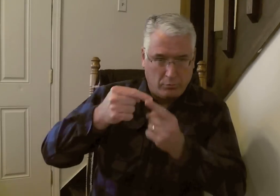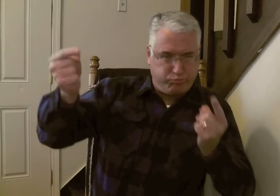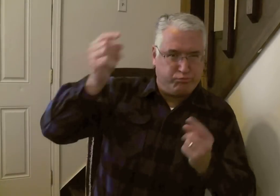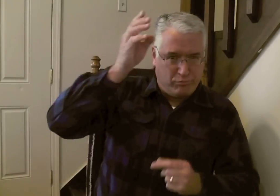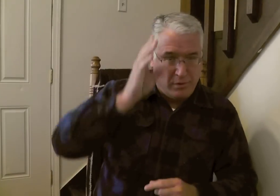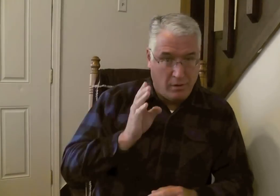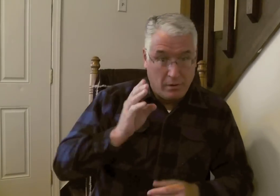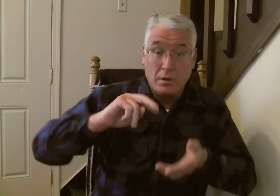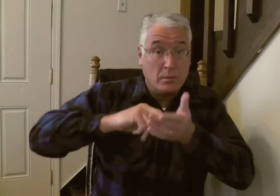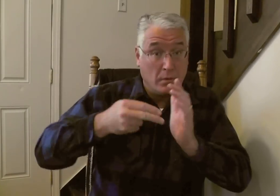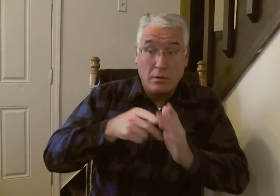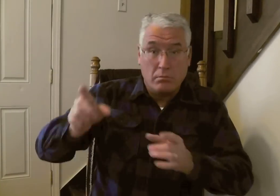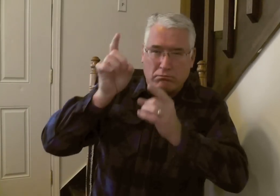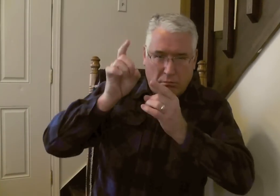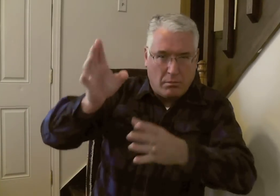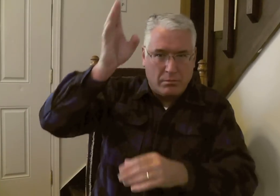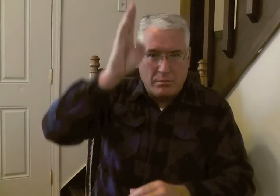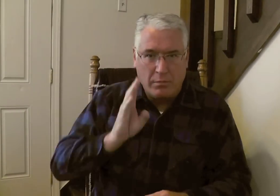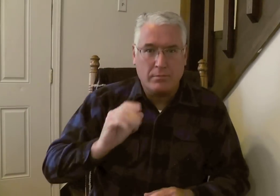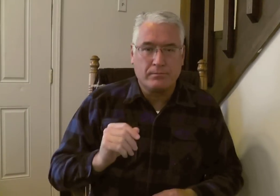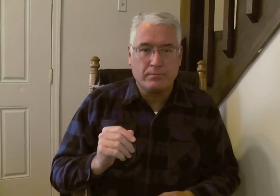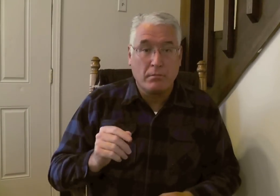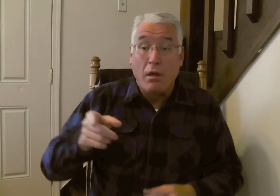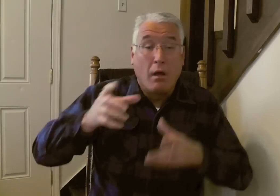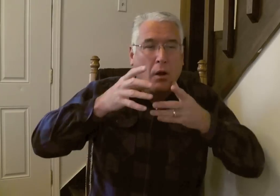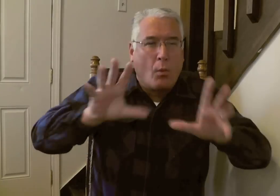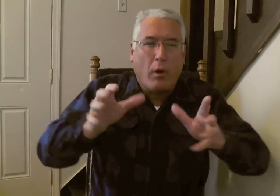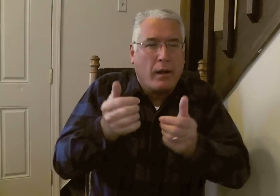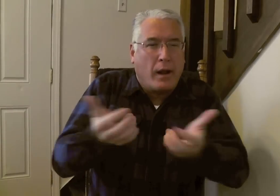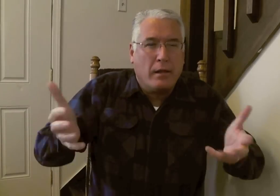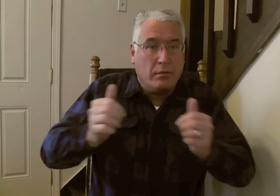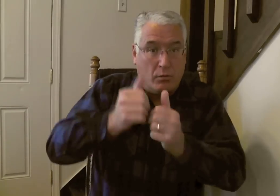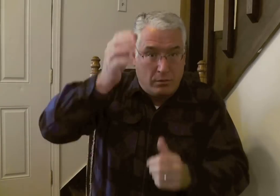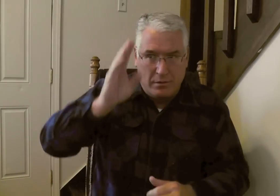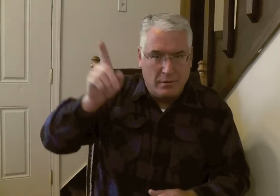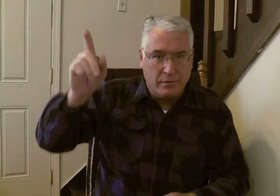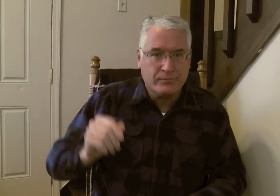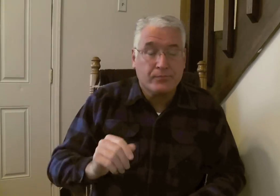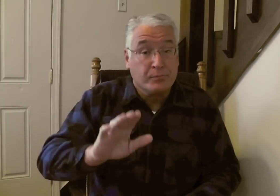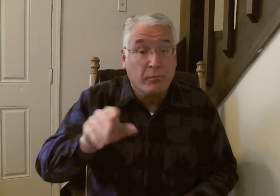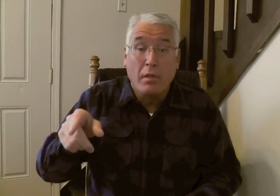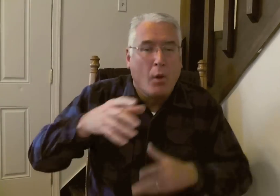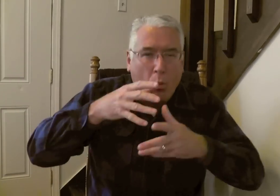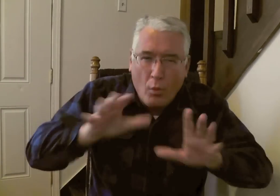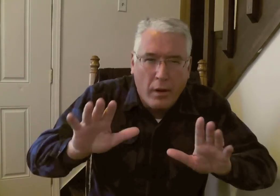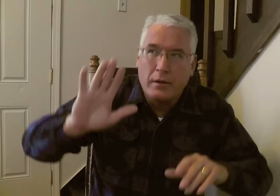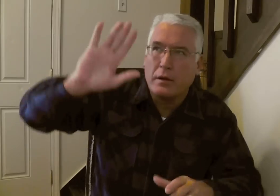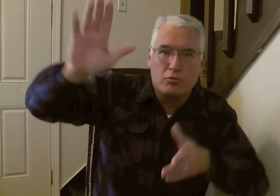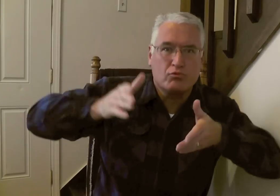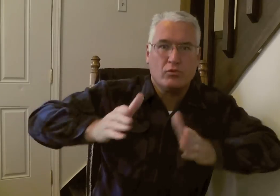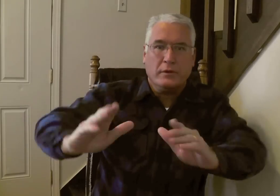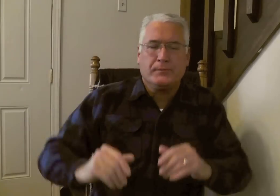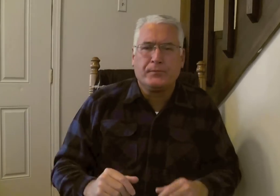Unbelievers are opposed to God. They hate God. They don't want anything to do with God. They don't want His ways.